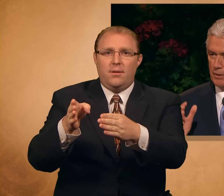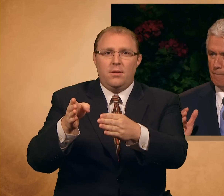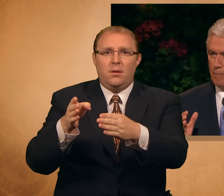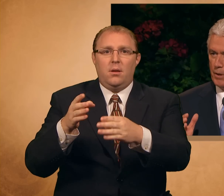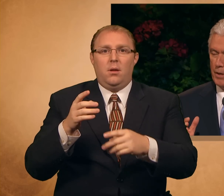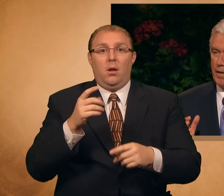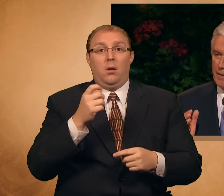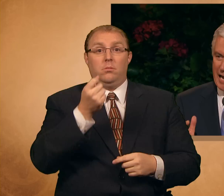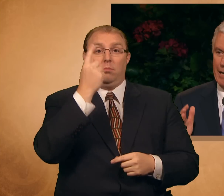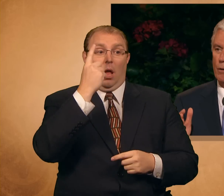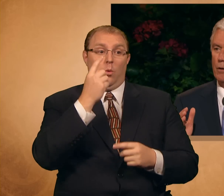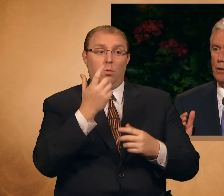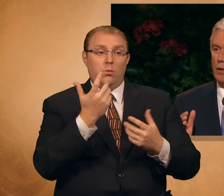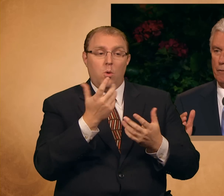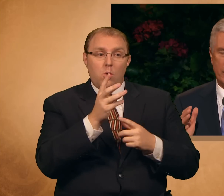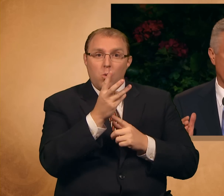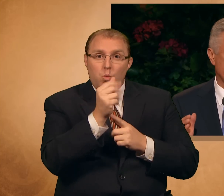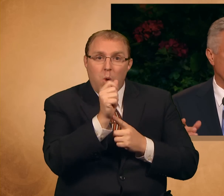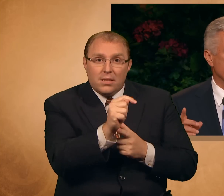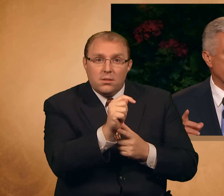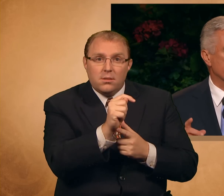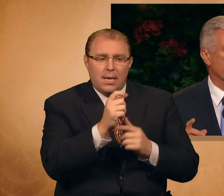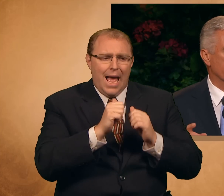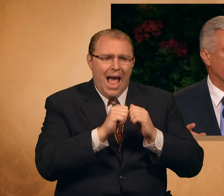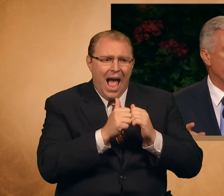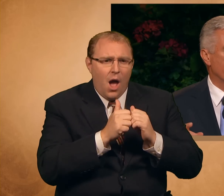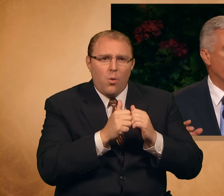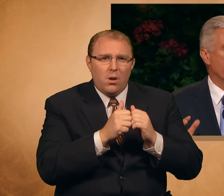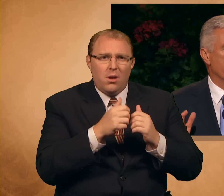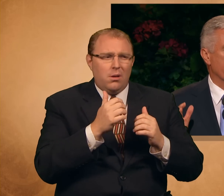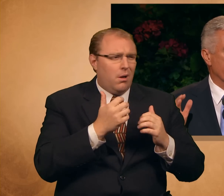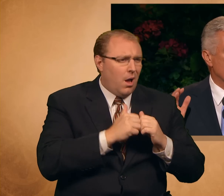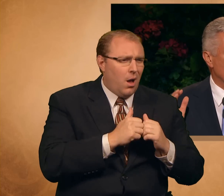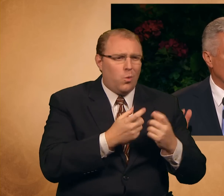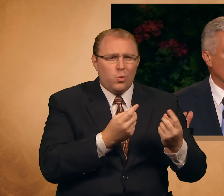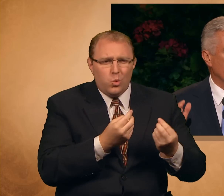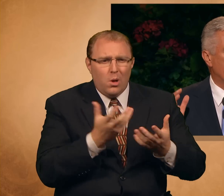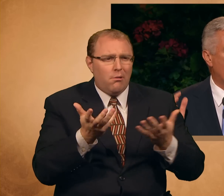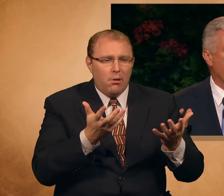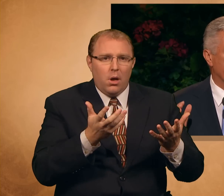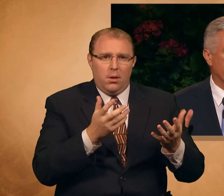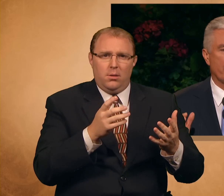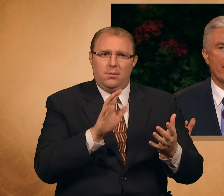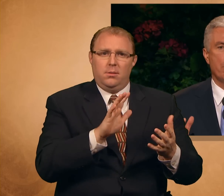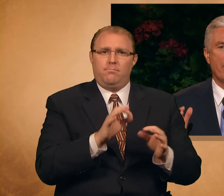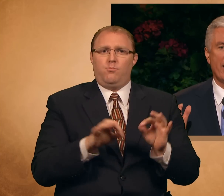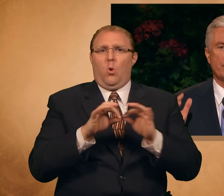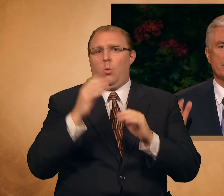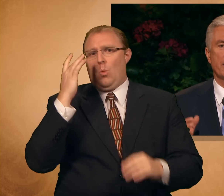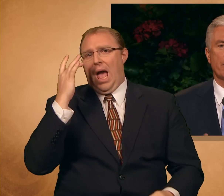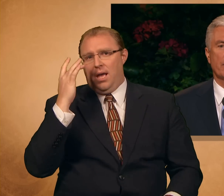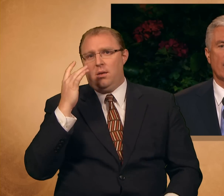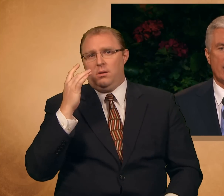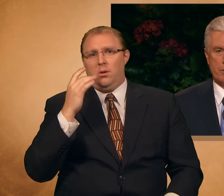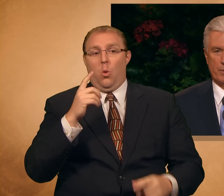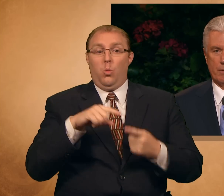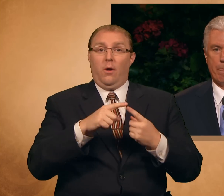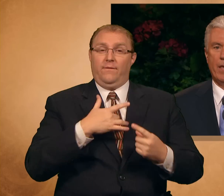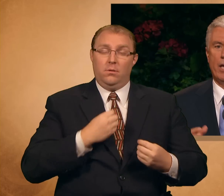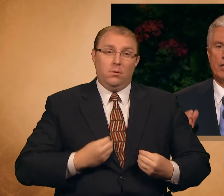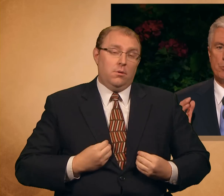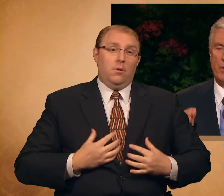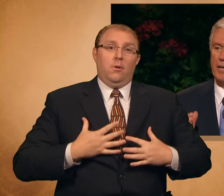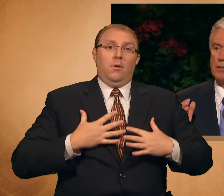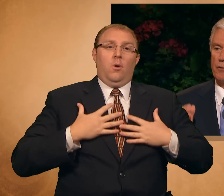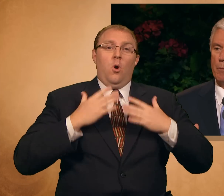what and the how of the gospel is necessary, the eternal fire and majesty of the gospel